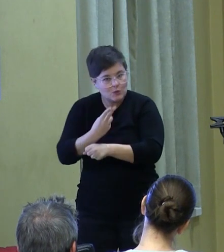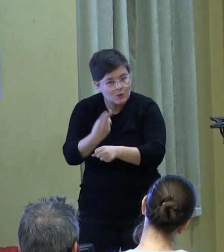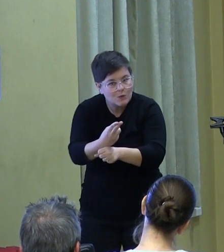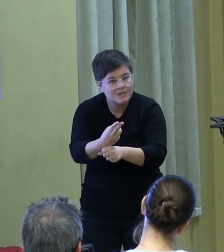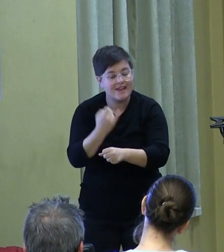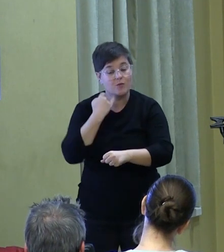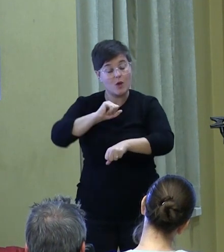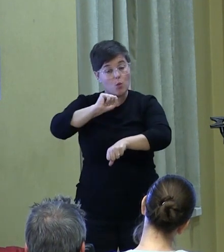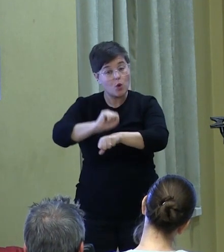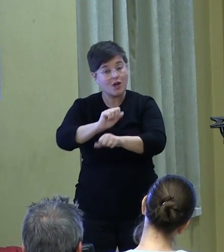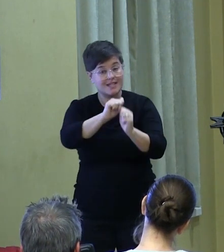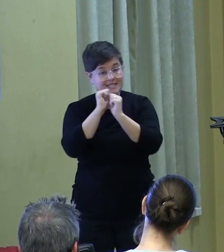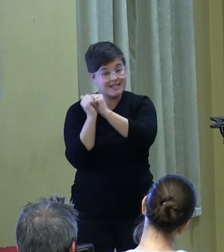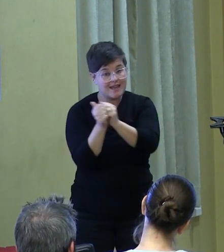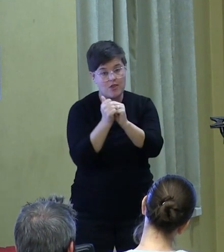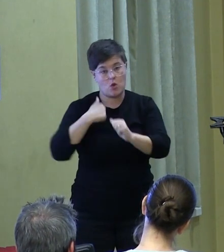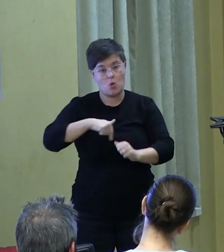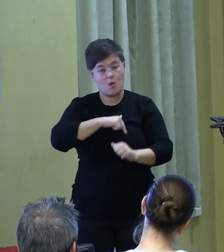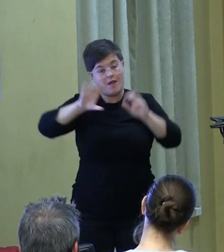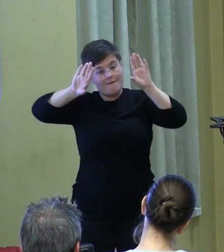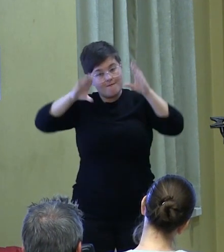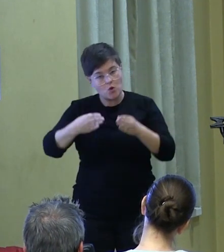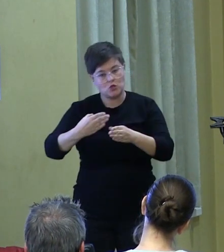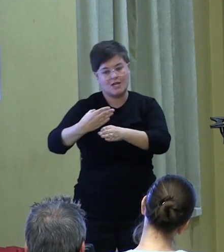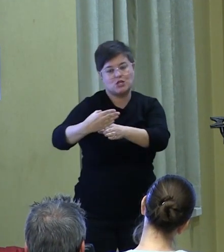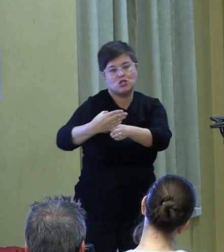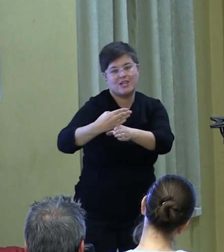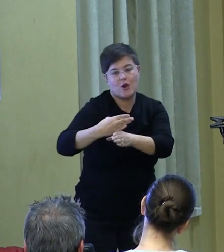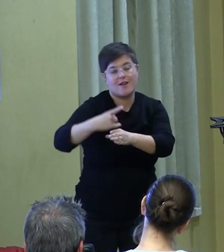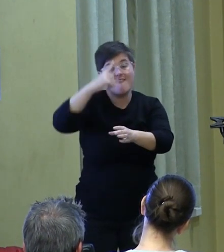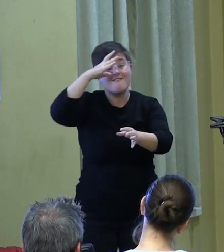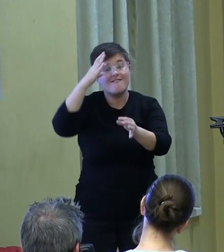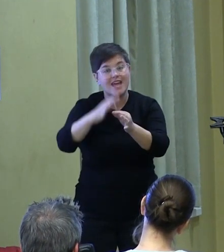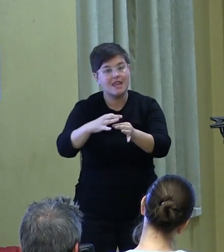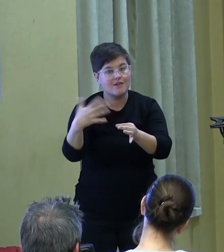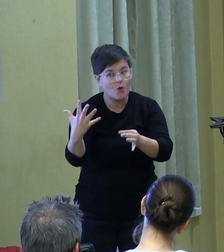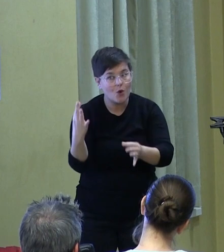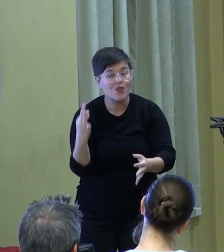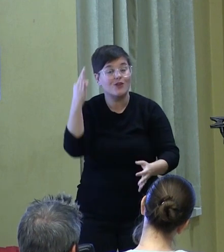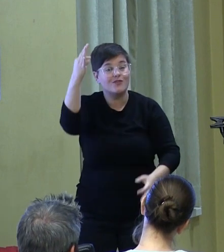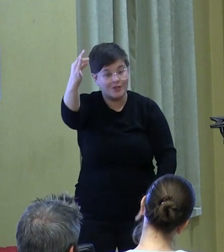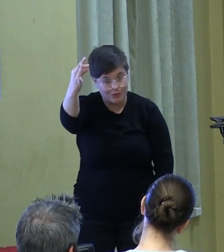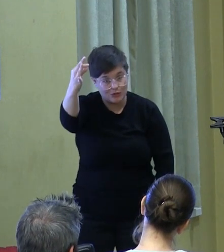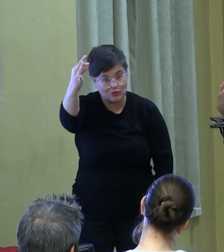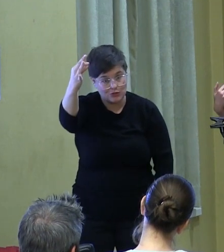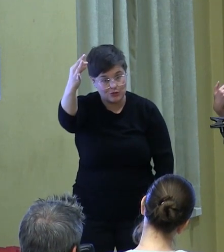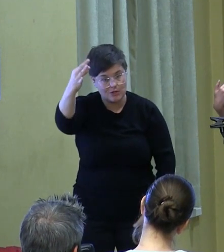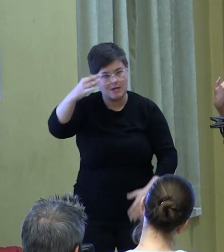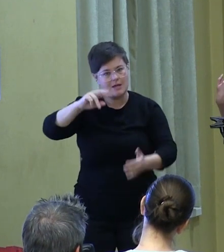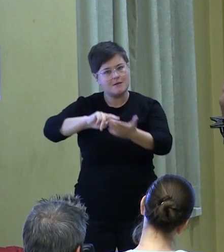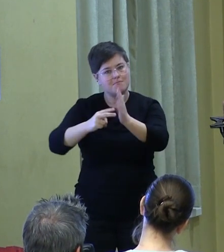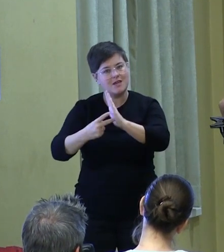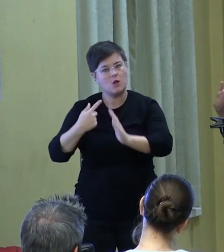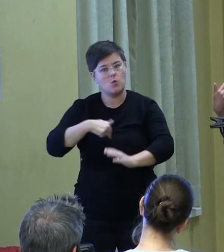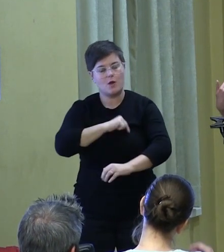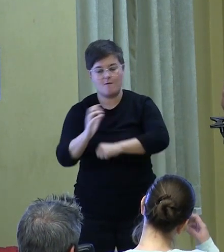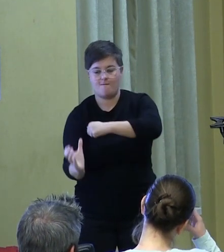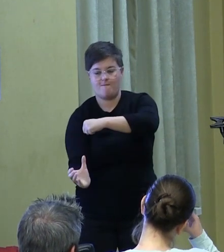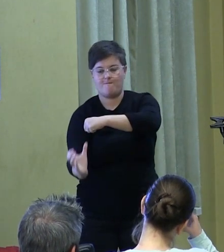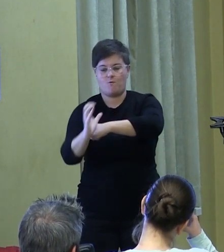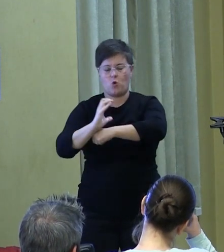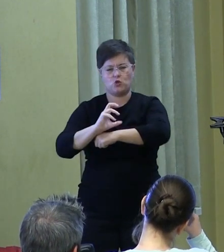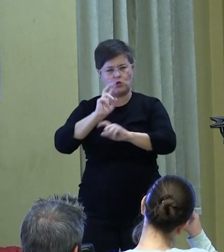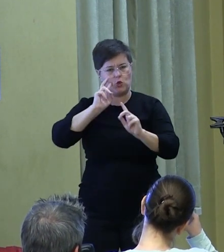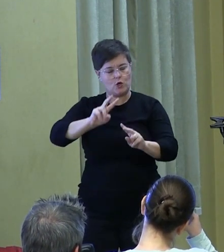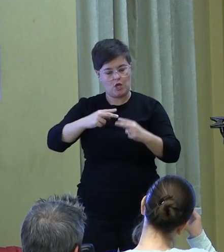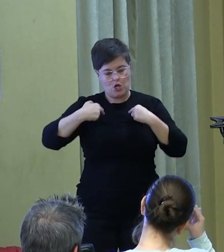work together and our focus is on our shared fate in the future, we're pushed to see that humanity and the